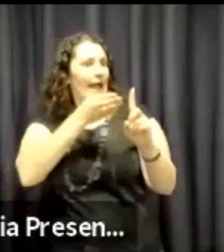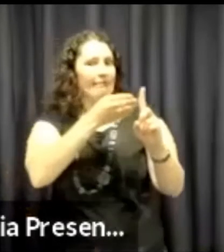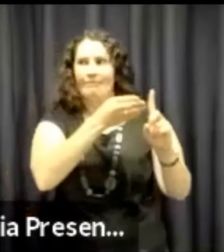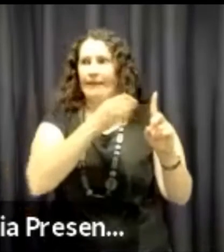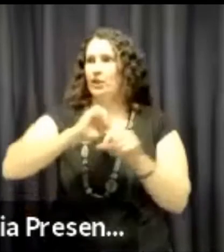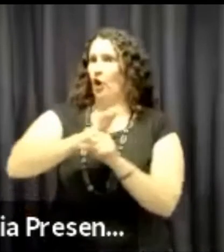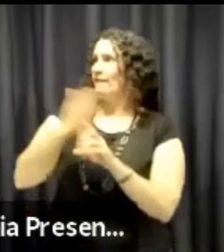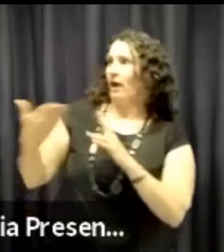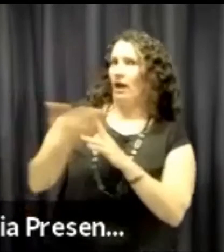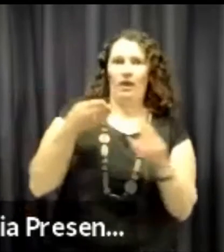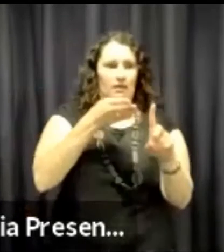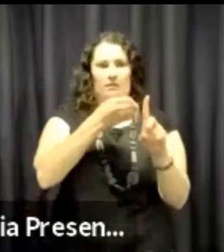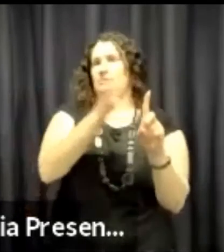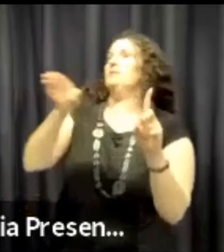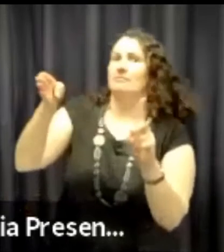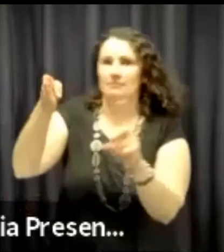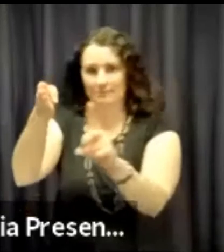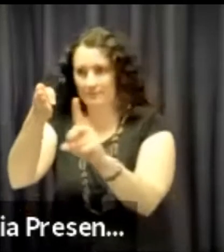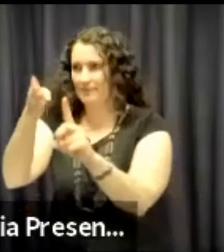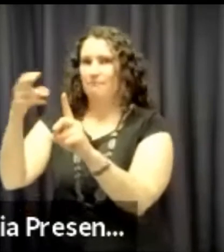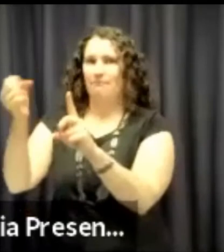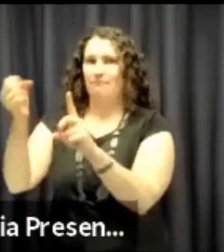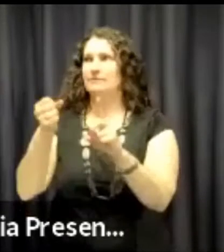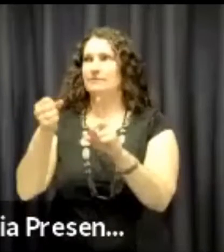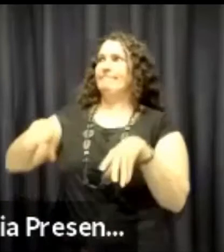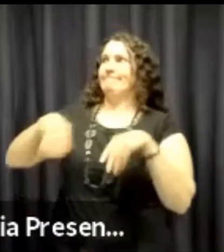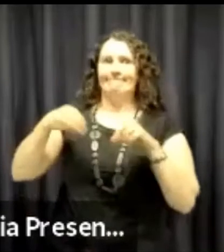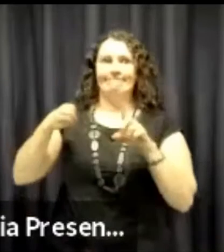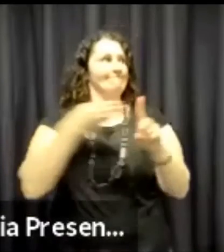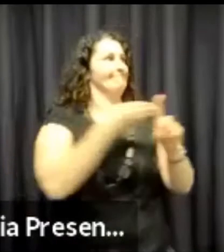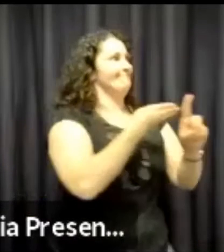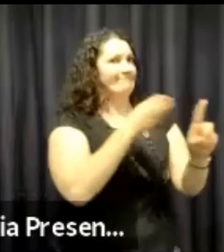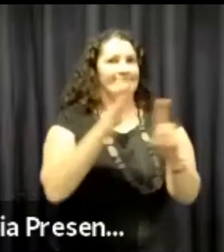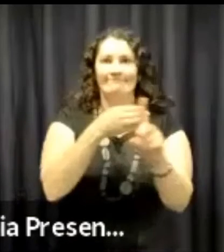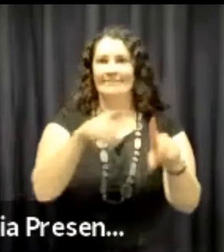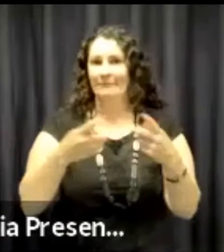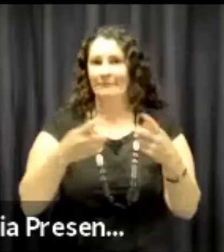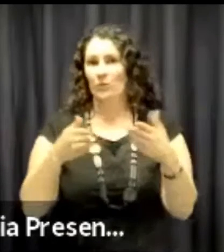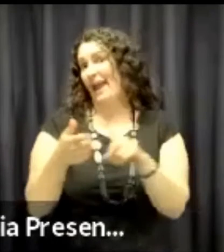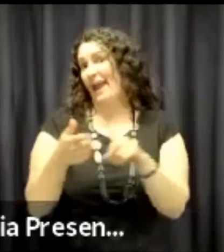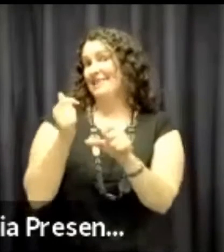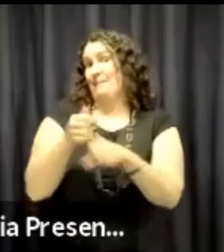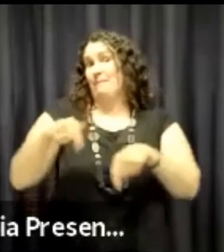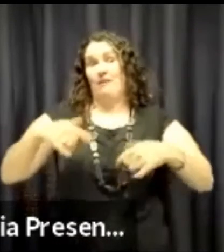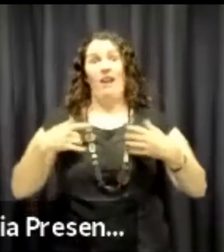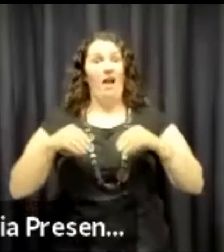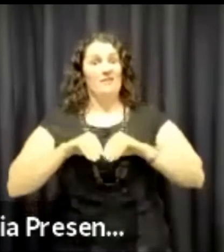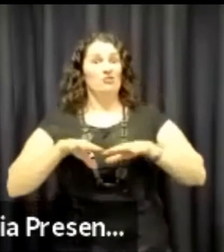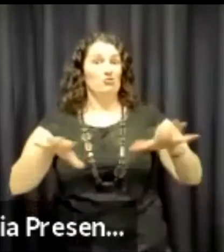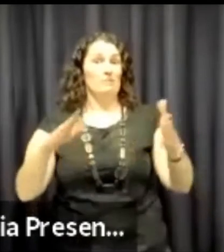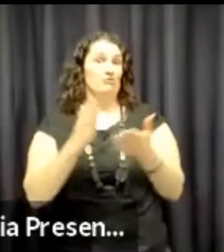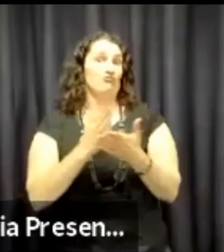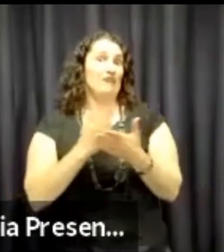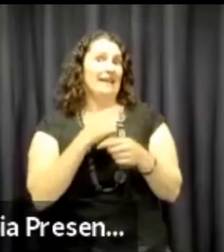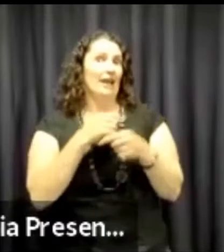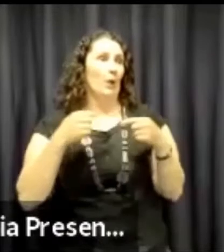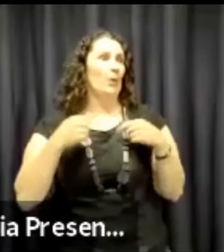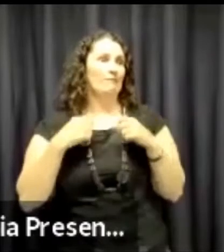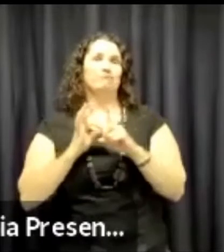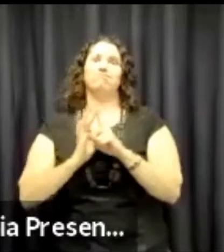So looking at our aims and goals and having to pivot due to impacts of change such as COVID and similar to